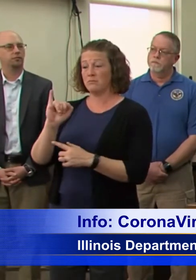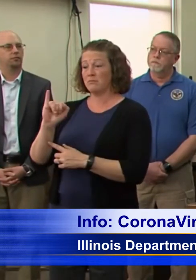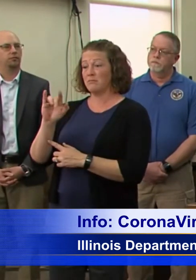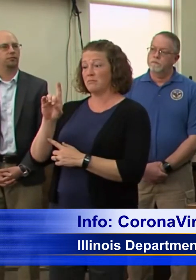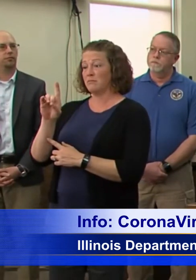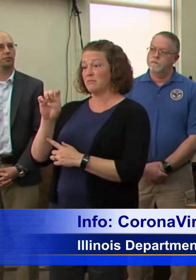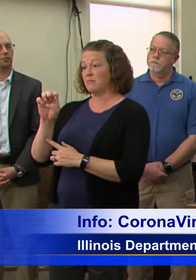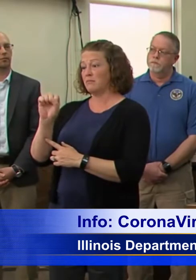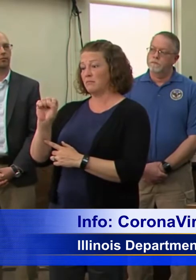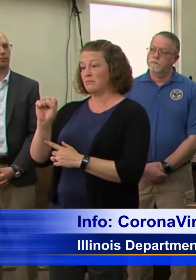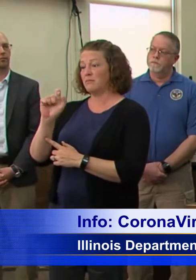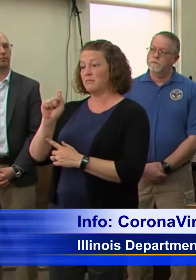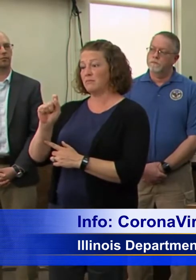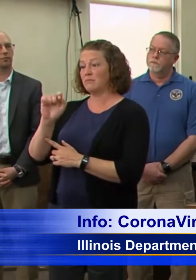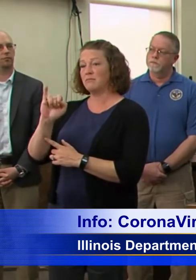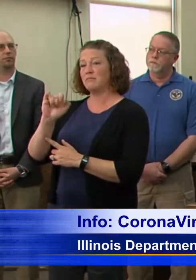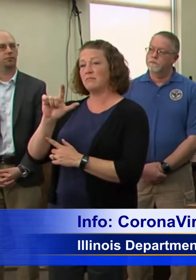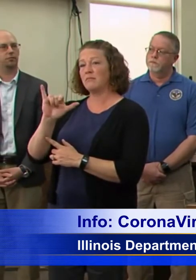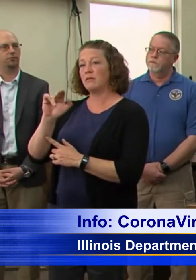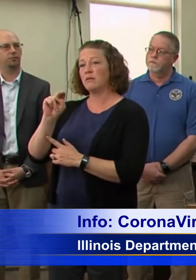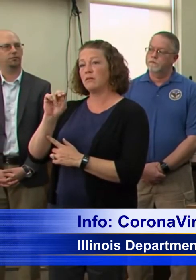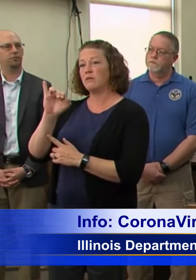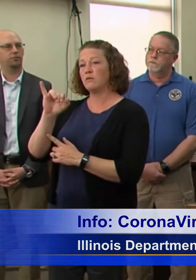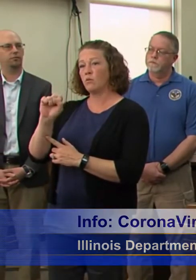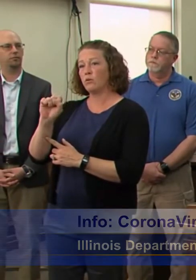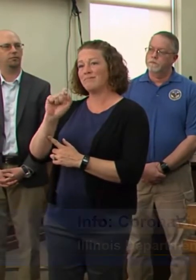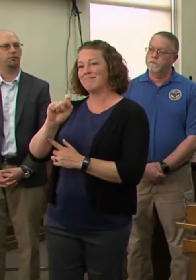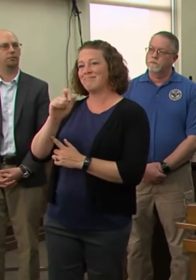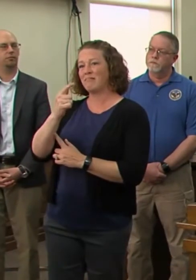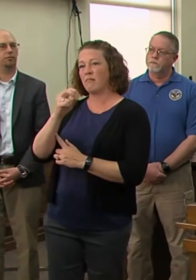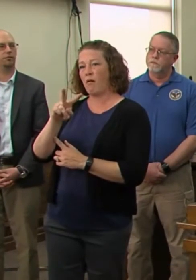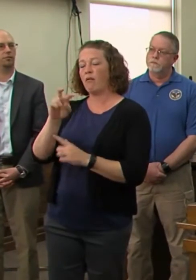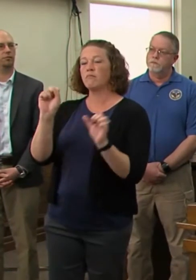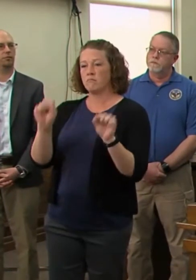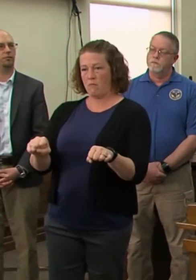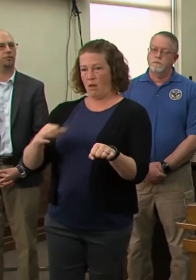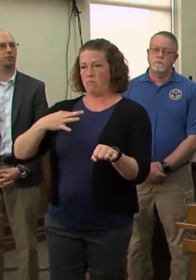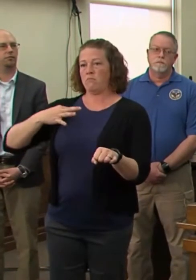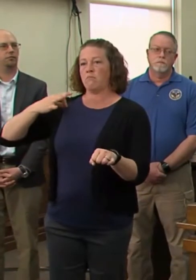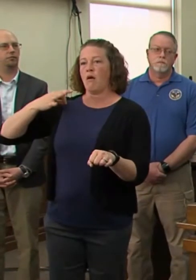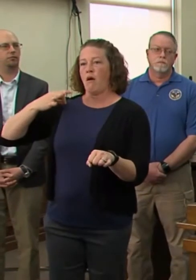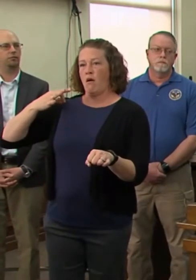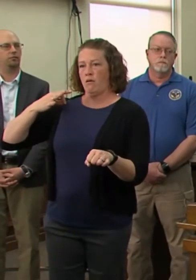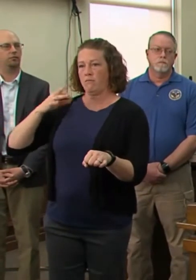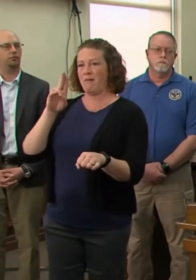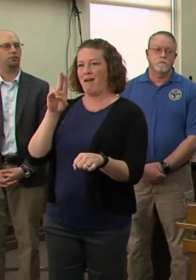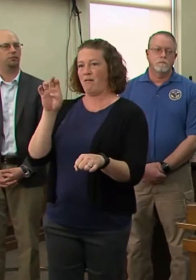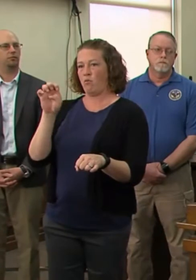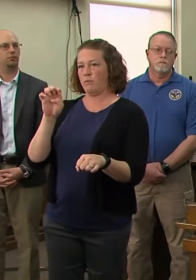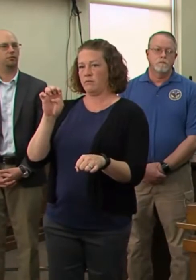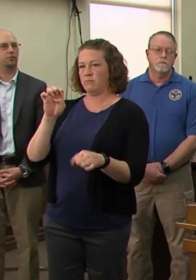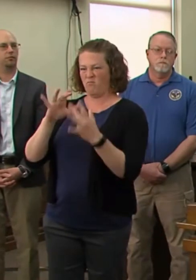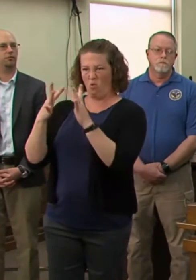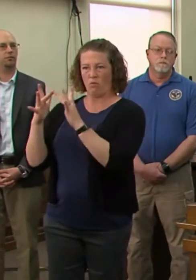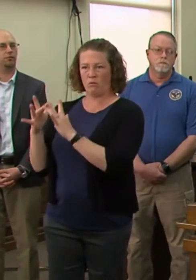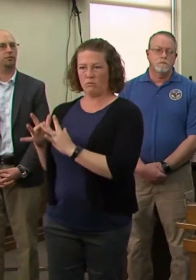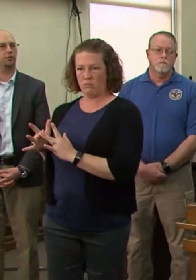.gov, to apply for unemployment online. We also have our offices, which we've taken